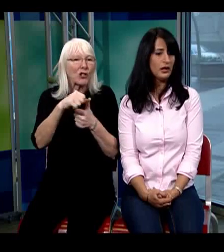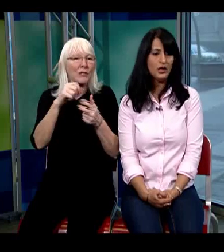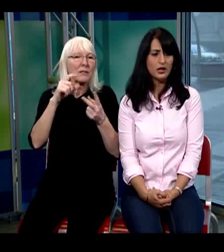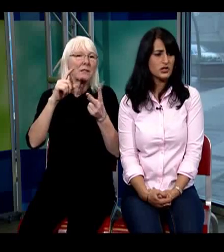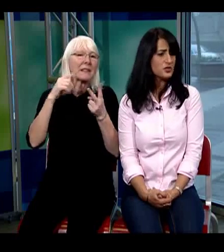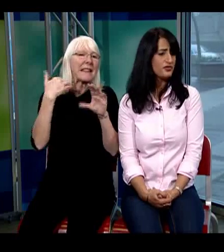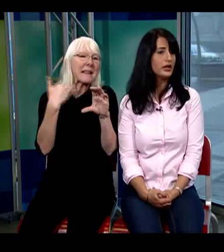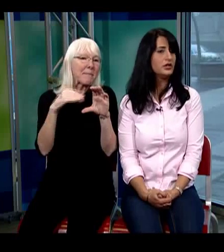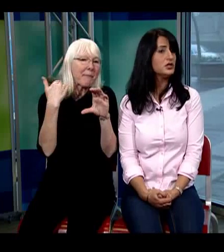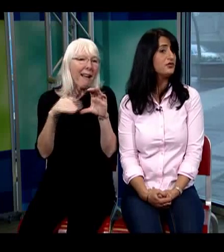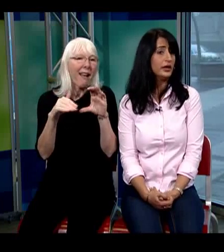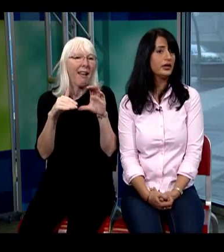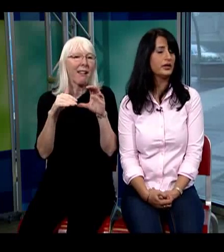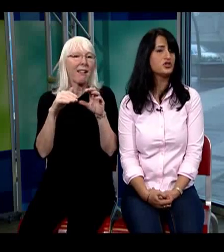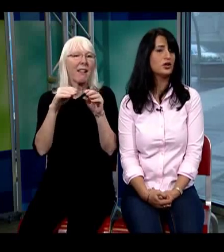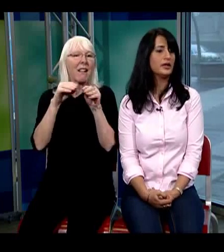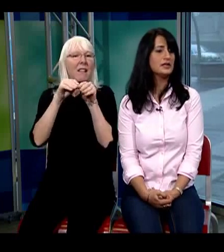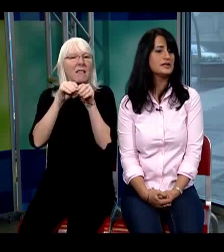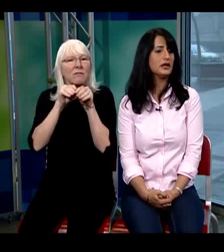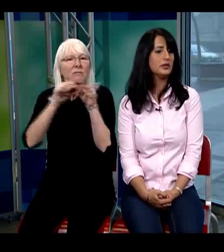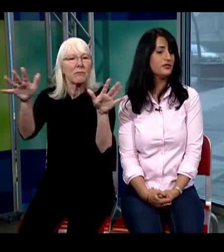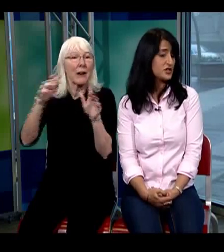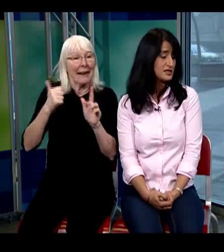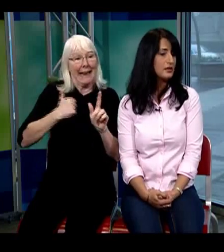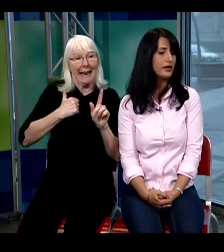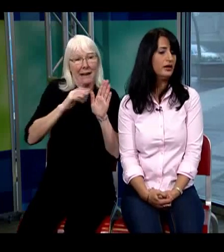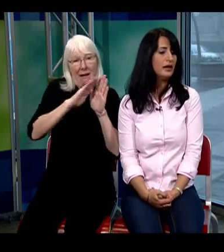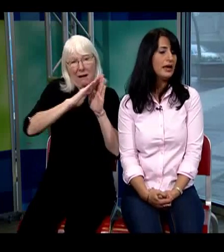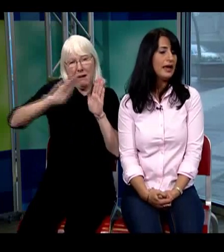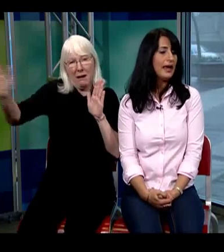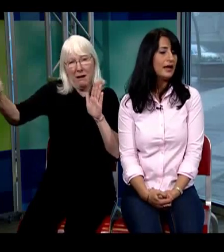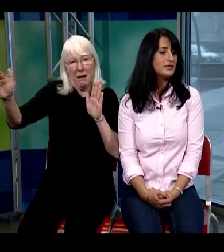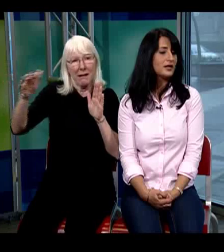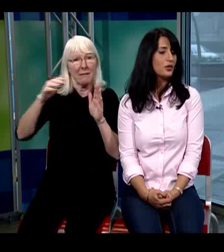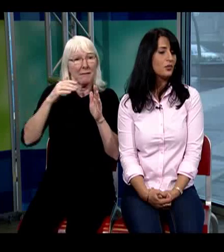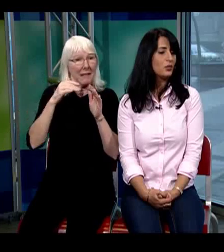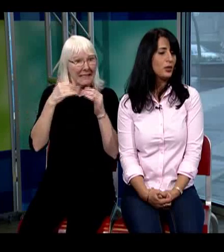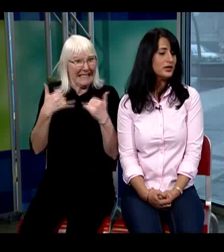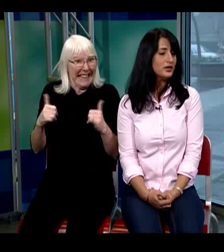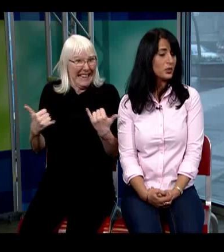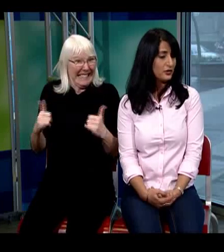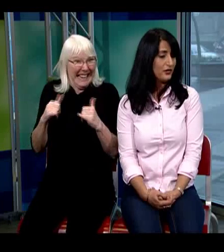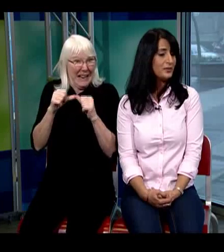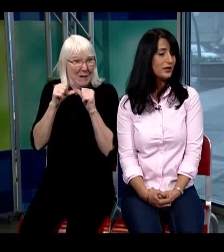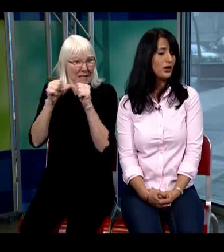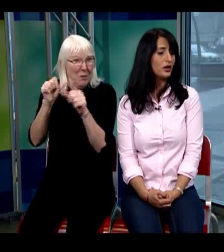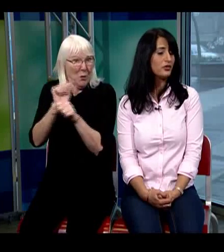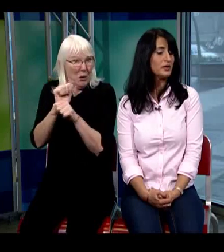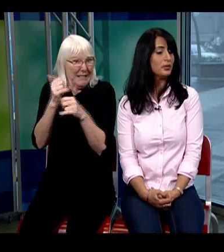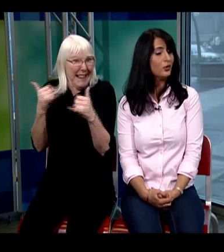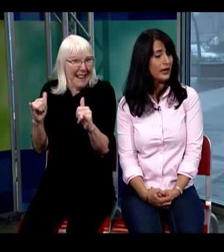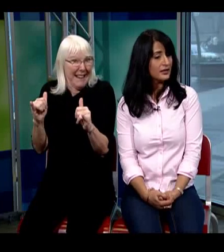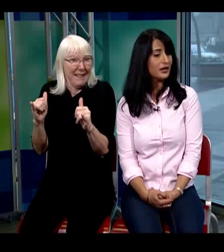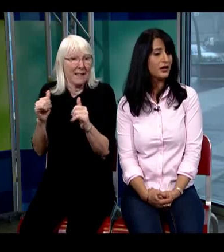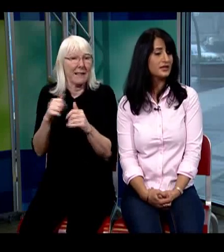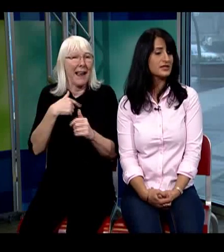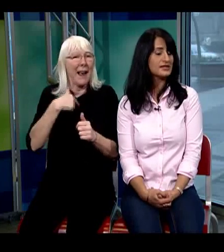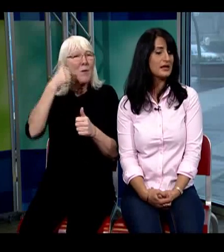she was very she was very good at her job at this time and she's still there and one one the feedback we got from the employer and the client herself